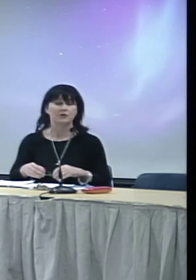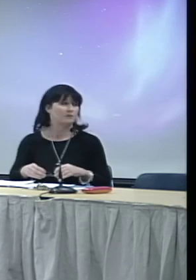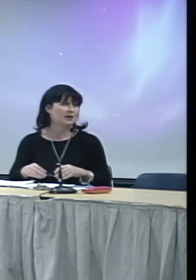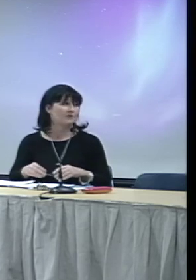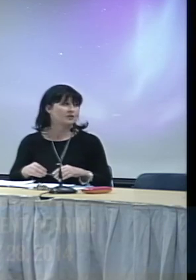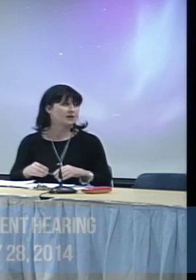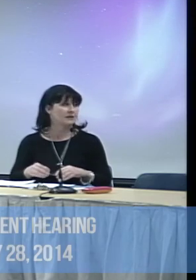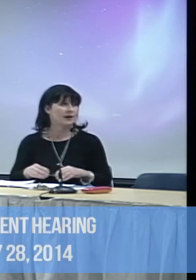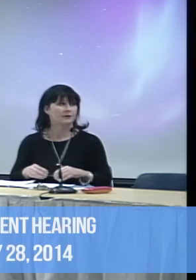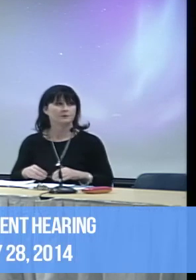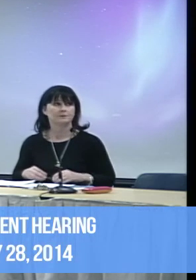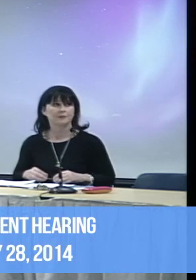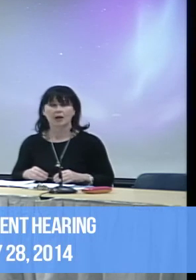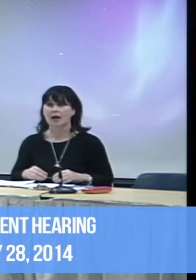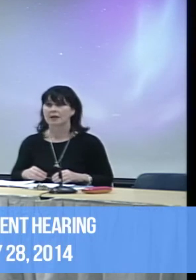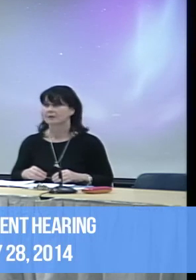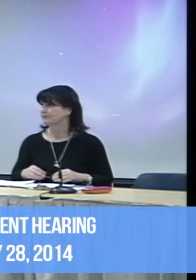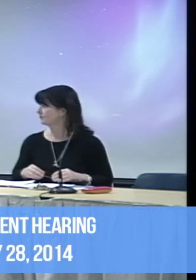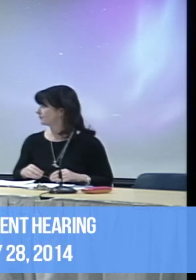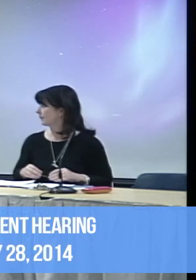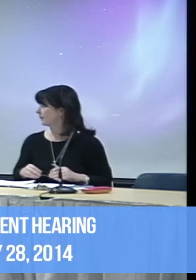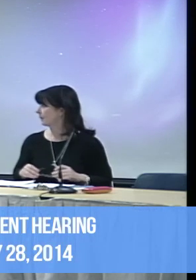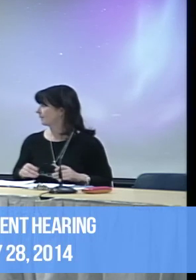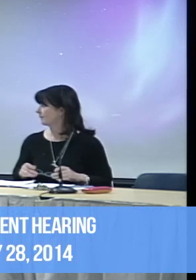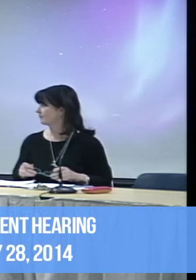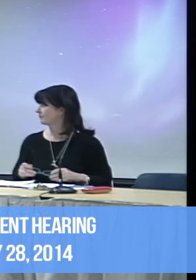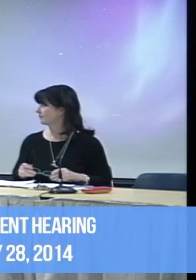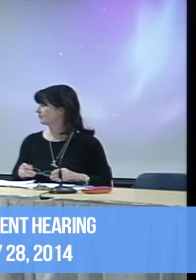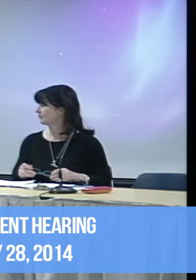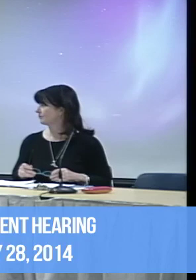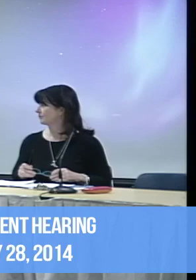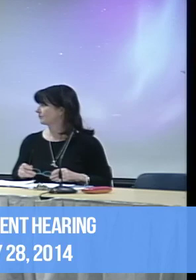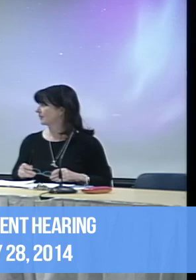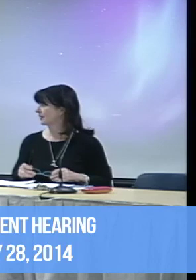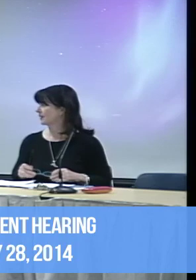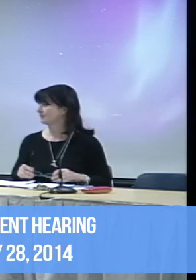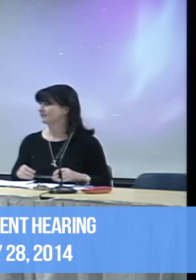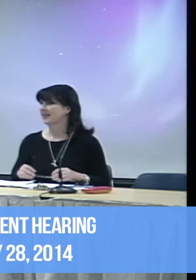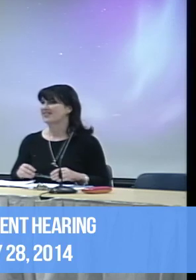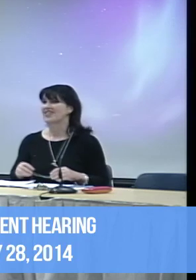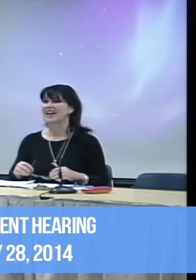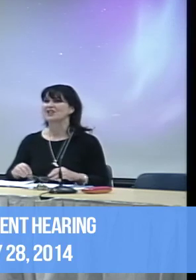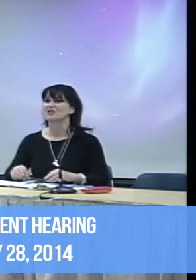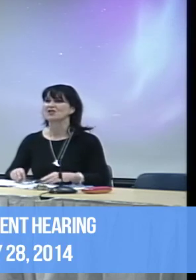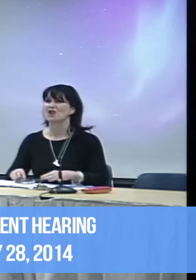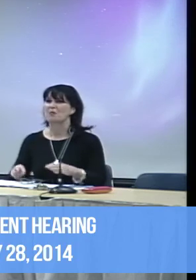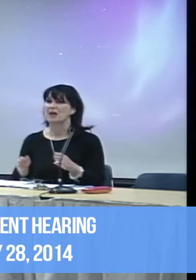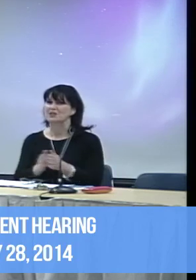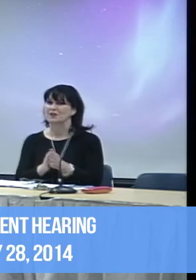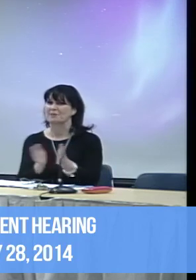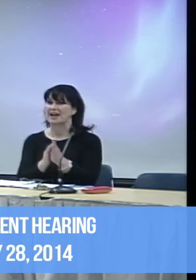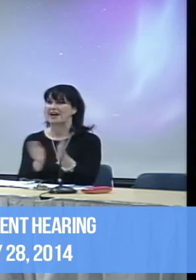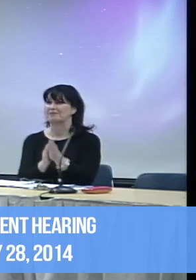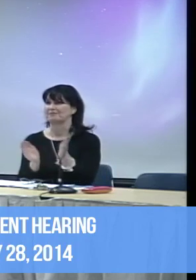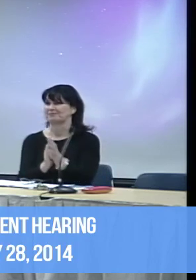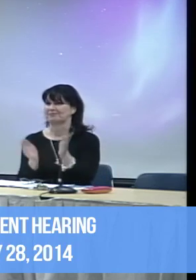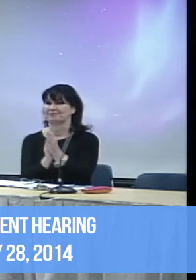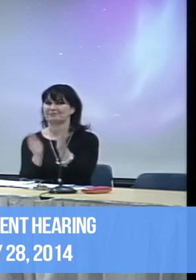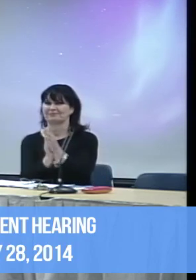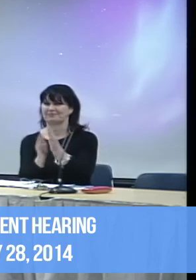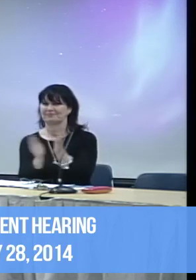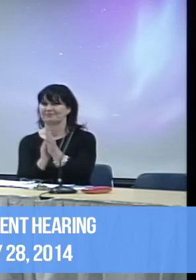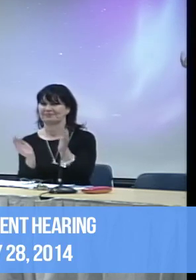as well. I know they've been advertising that. Right. This is a great hearing. It's a great community outpouring. Thank you so much for coming out.